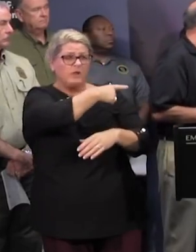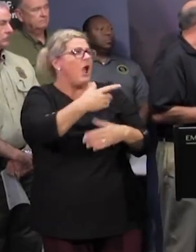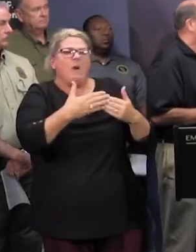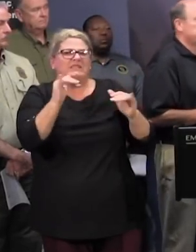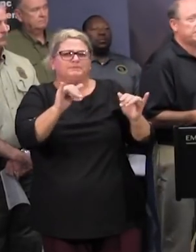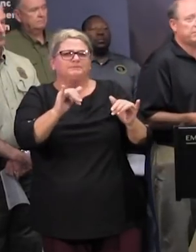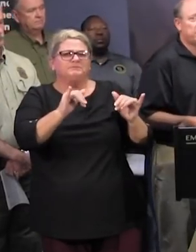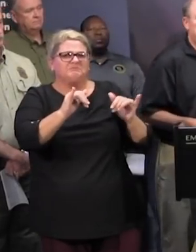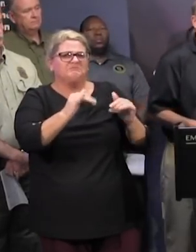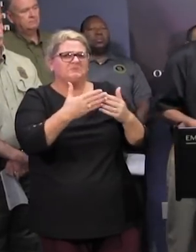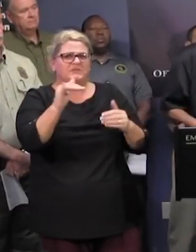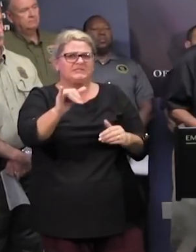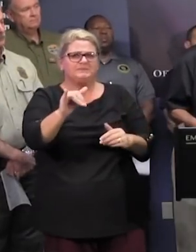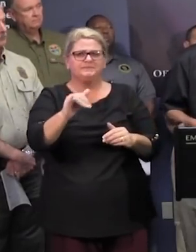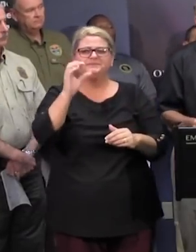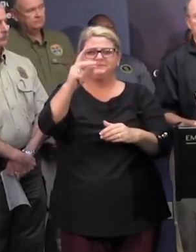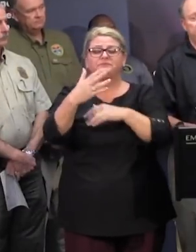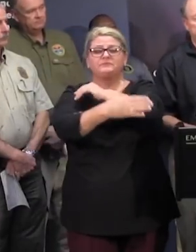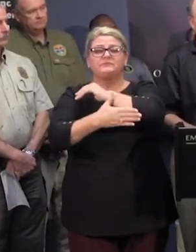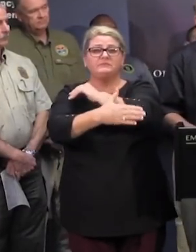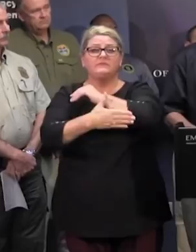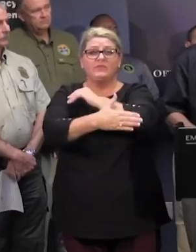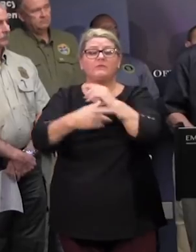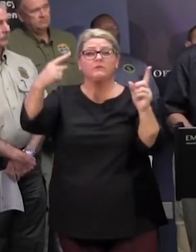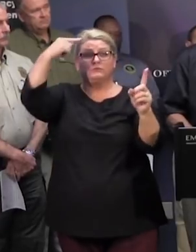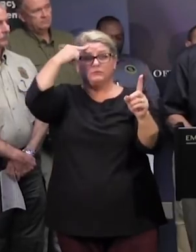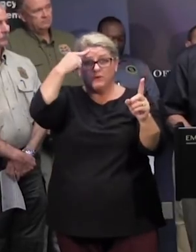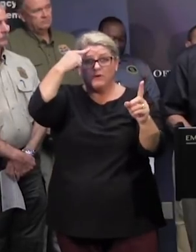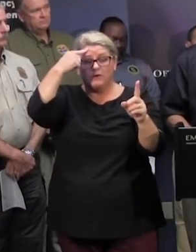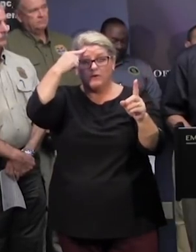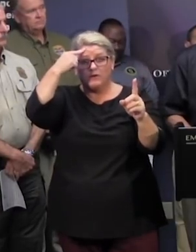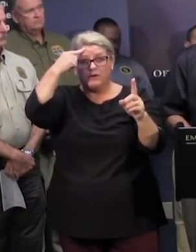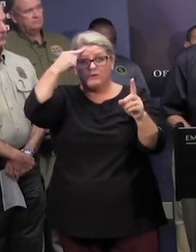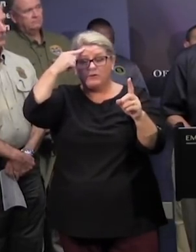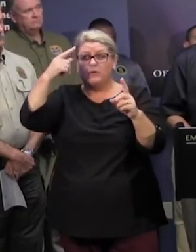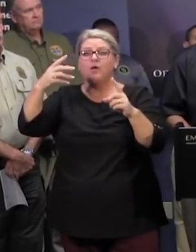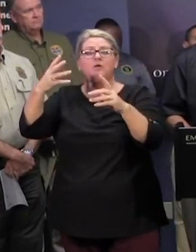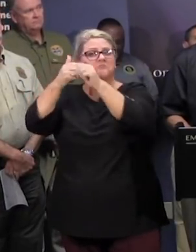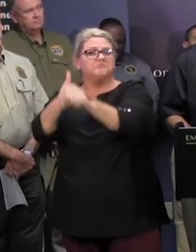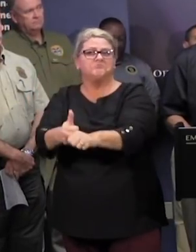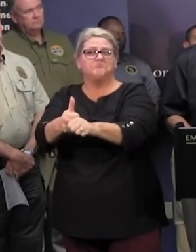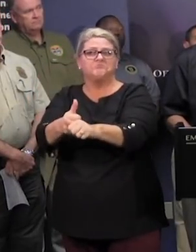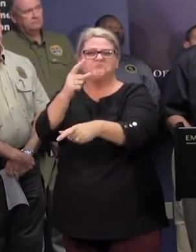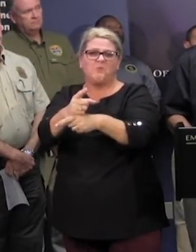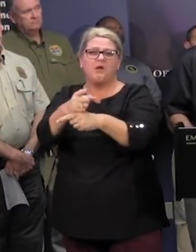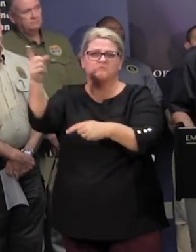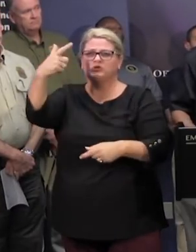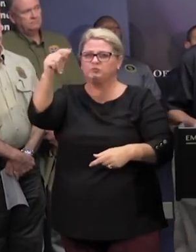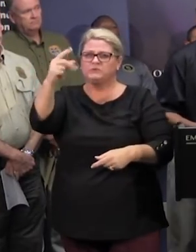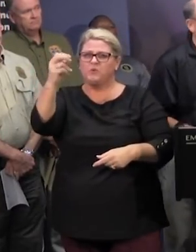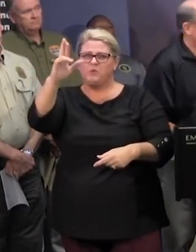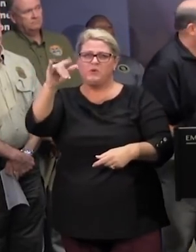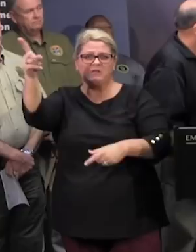to that same number it's close to the same number okay and the counties that indicated that they thought they had uh pretty high compliance in the georgetown and orree area for that